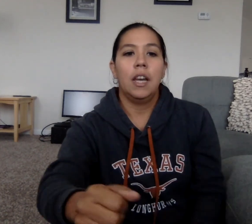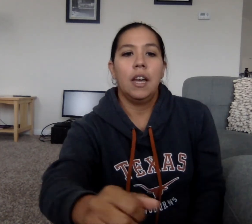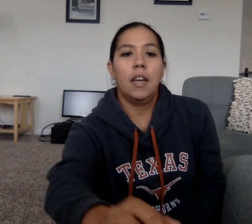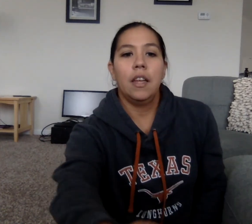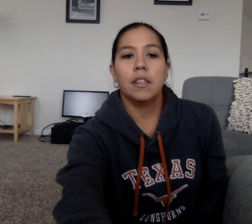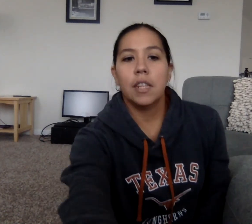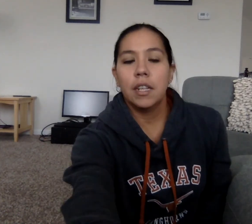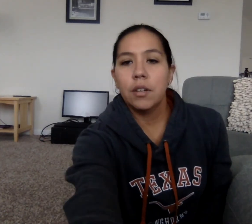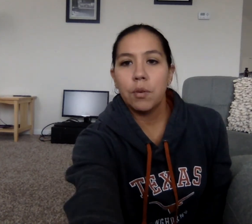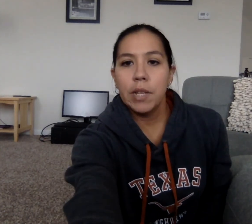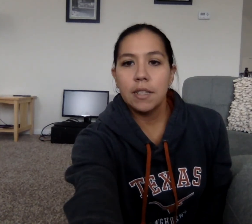And then it repeats.